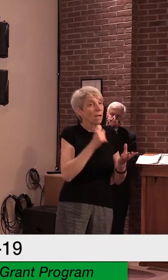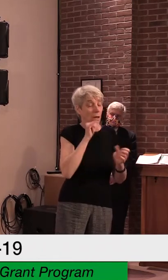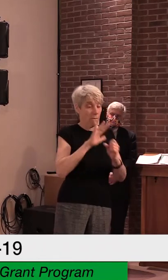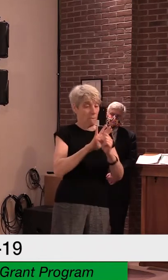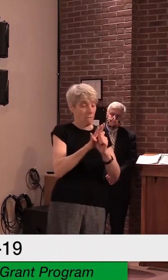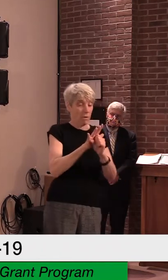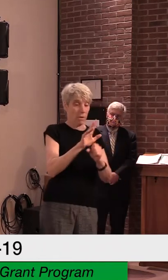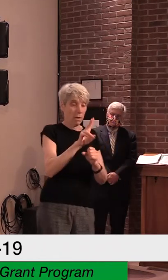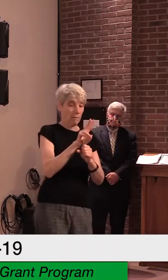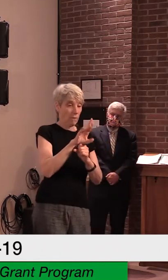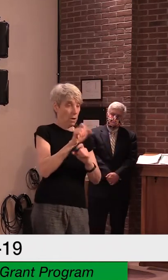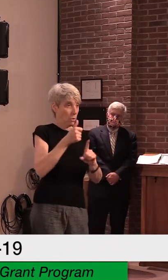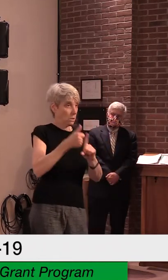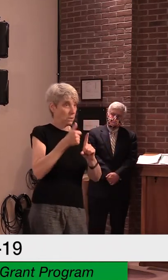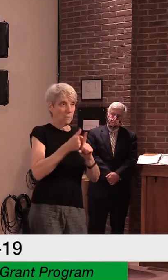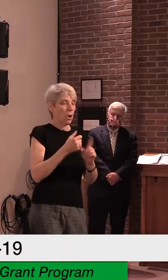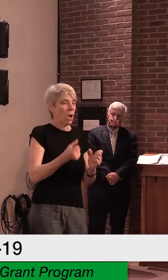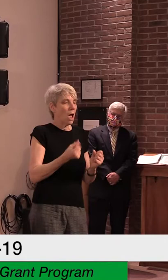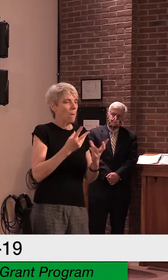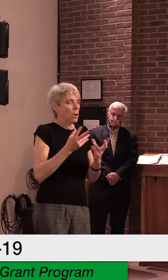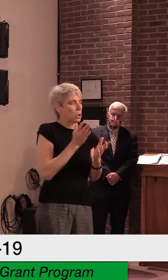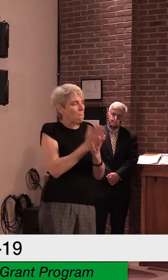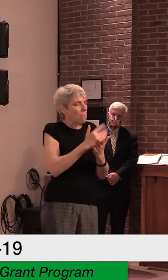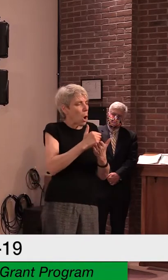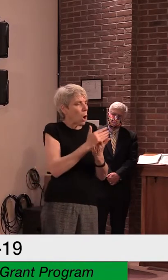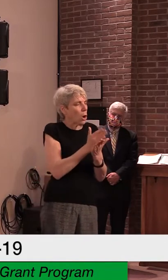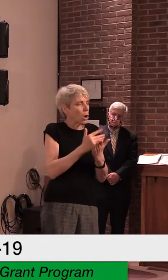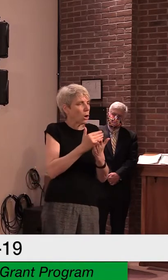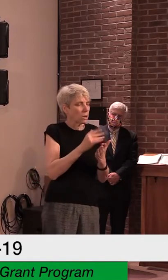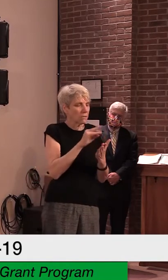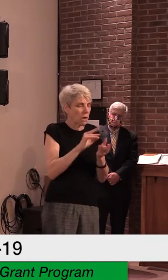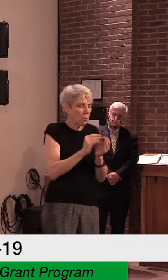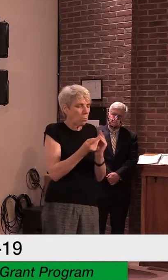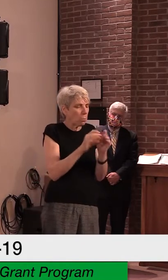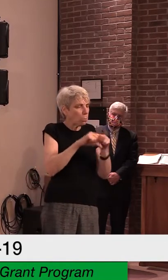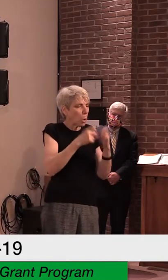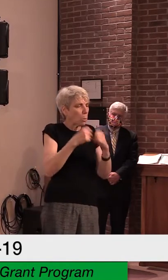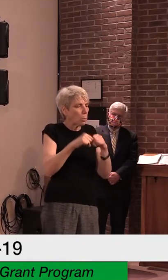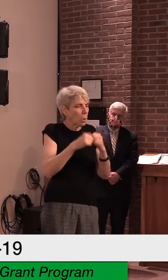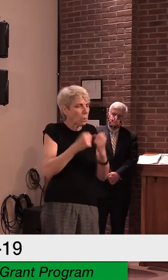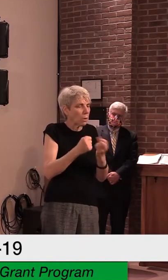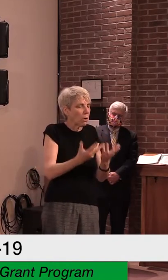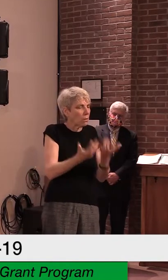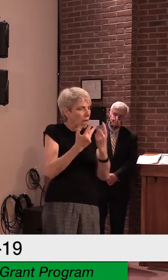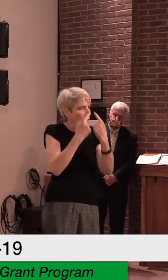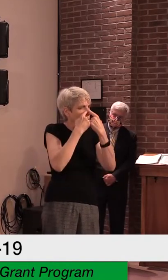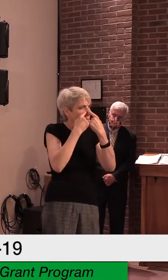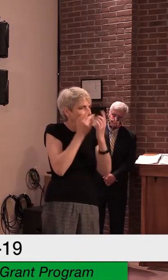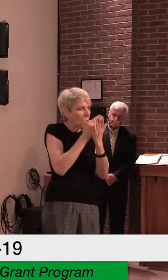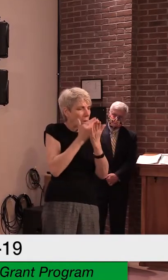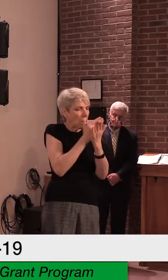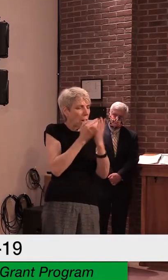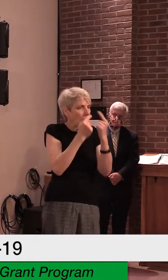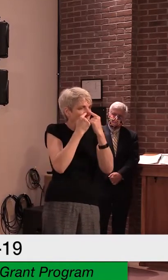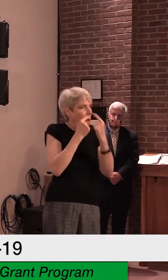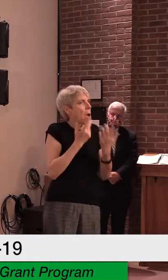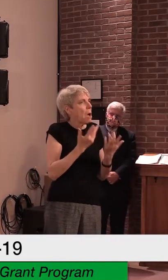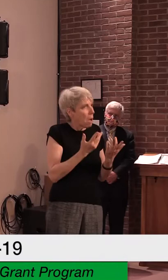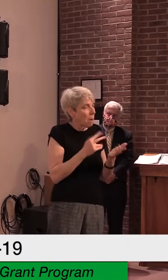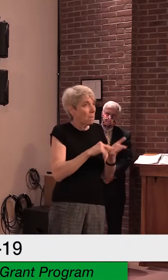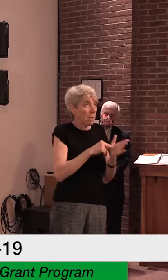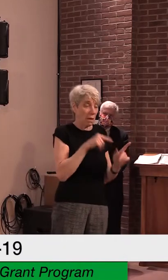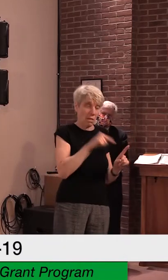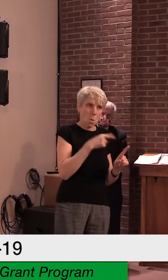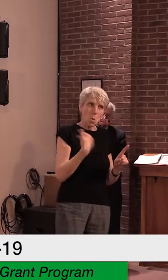virus that they detected is actually a virus that could infect someone. So it's hard to know what